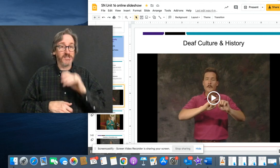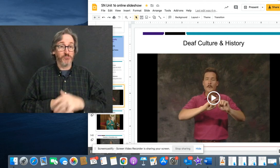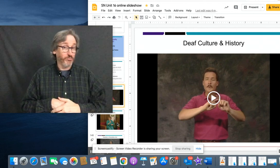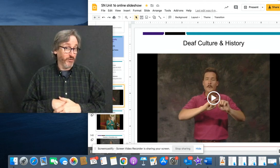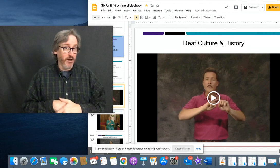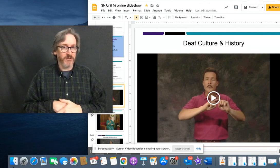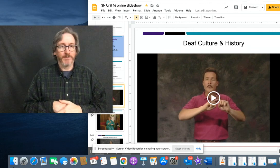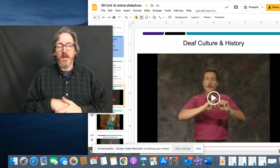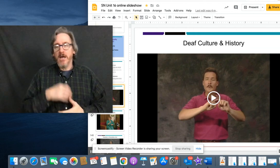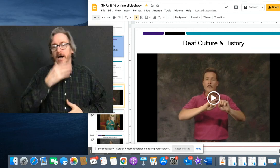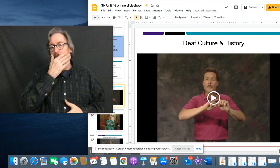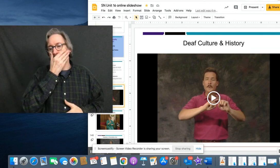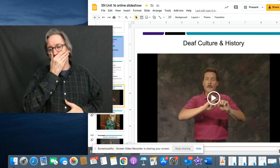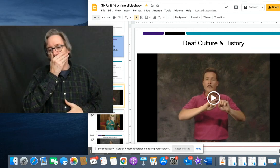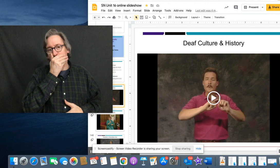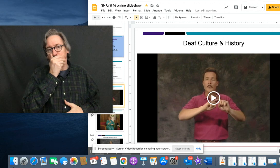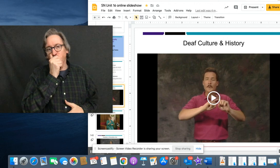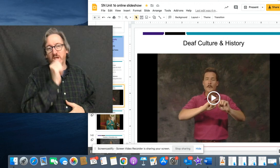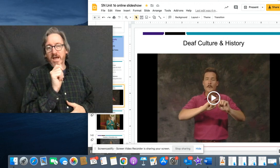it's pretty awful.